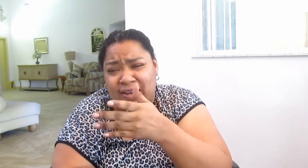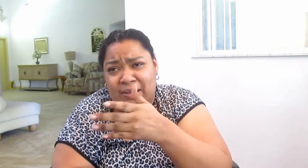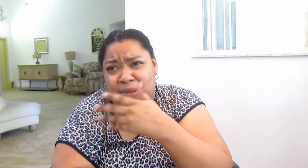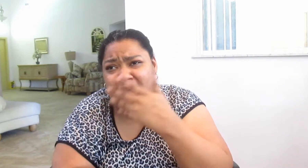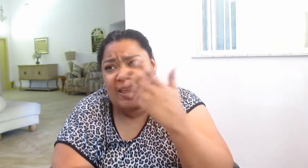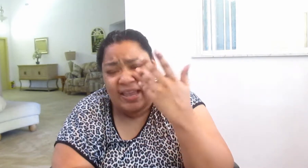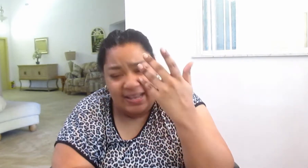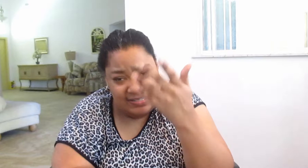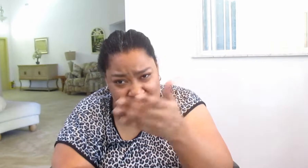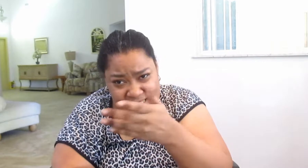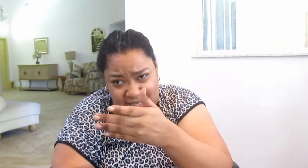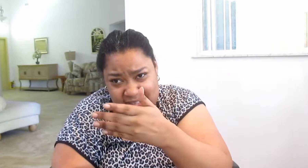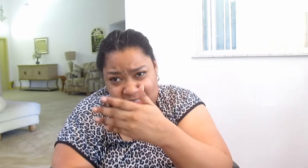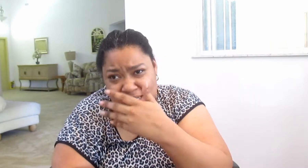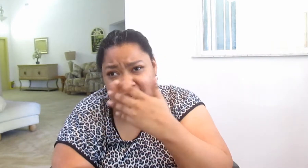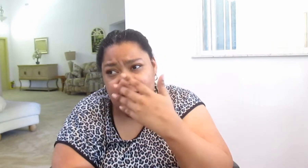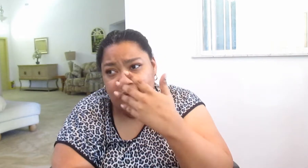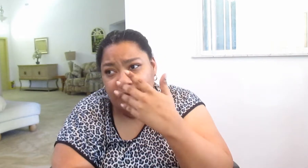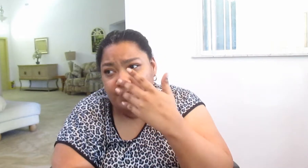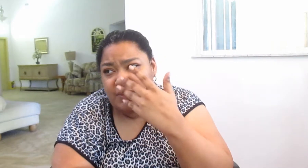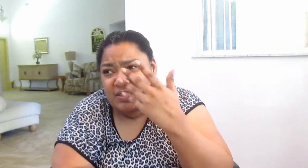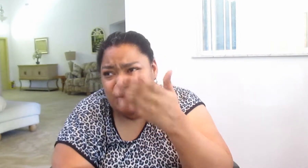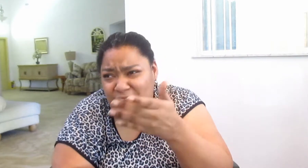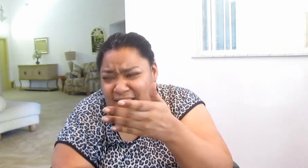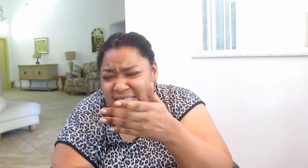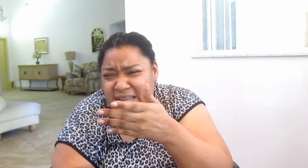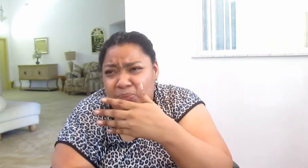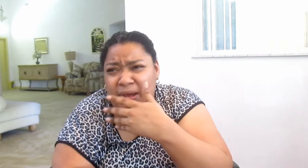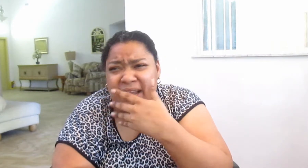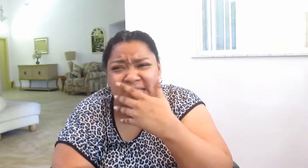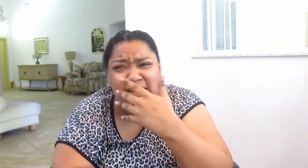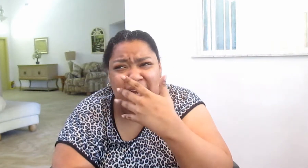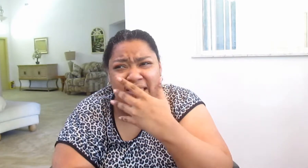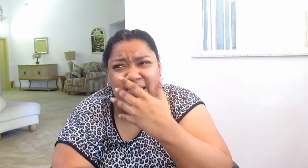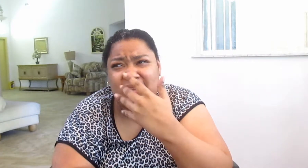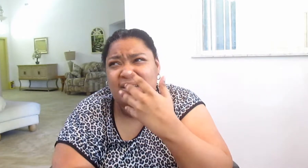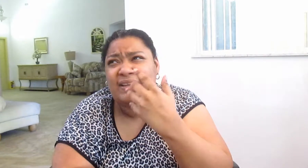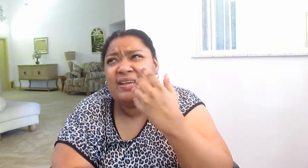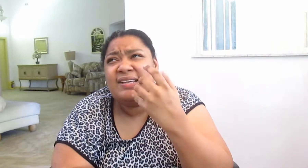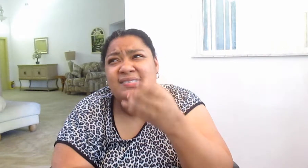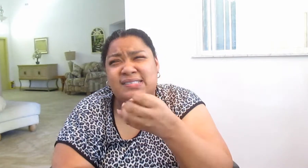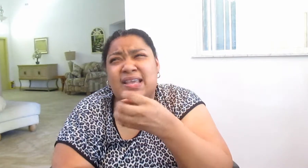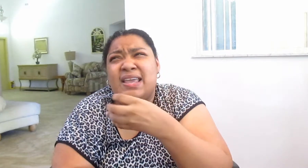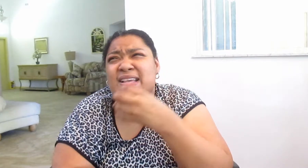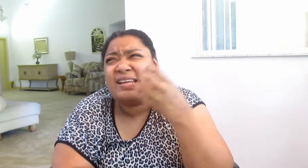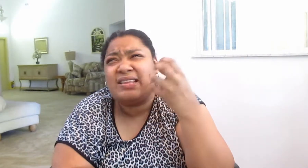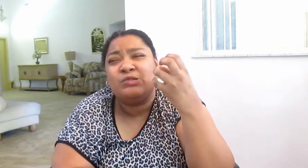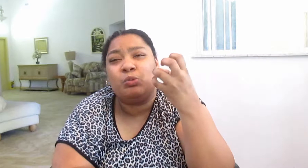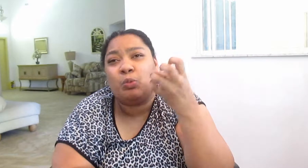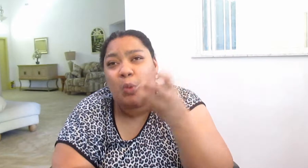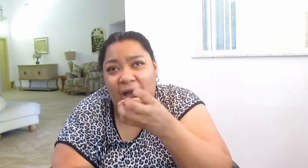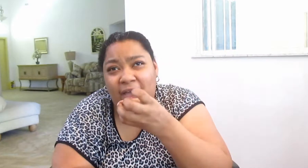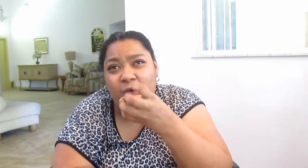find him in Texas. And she finds him, but he's not the, he's like this wild,